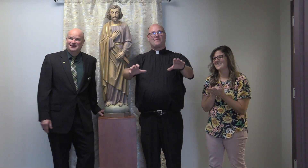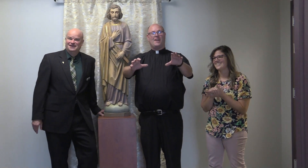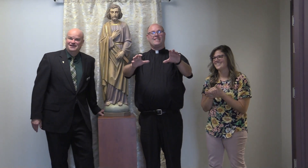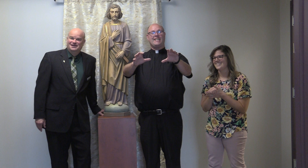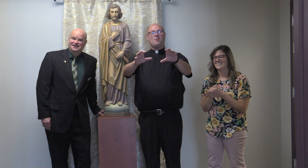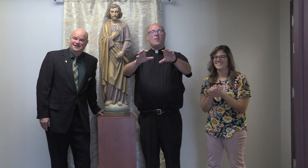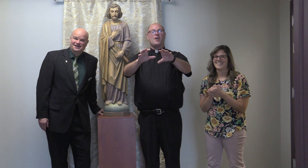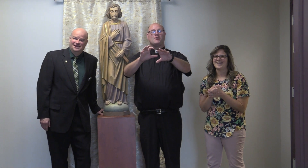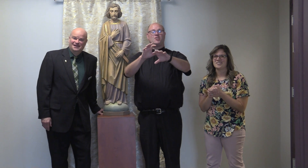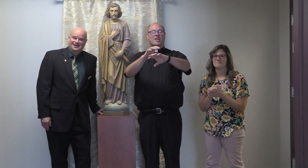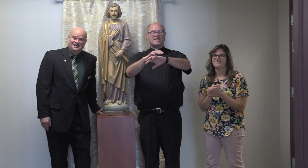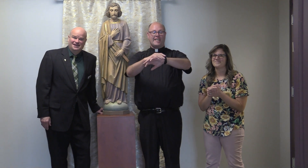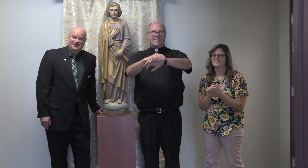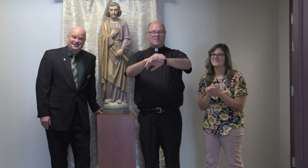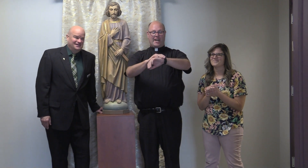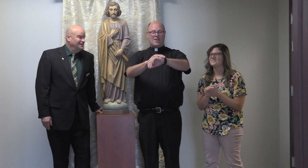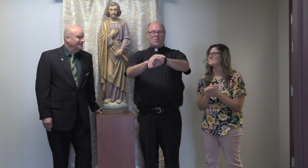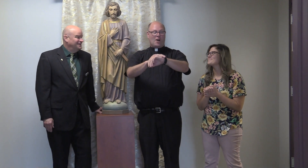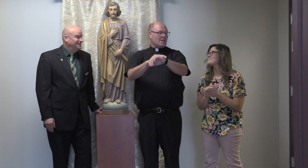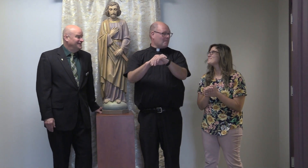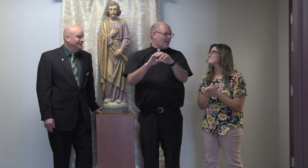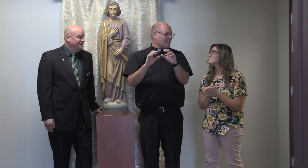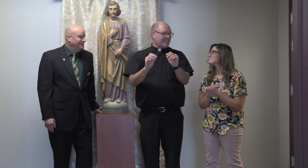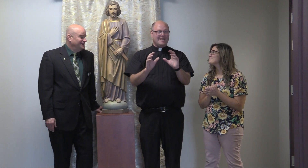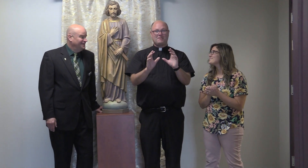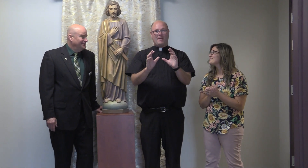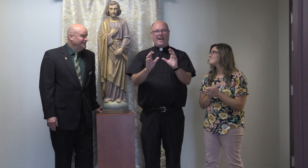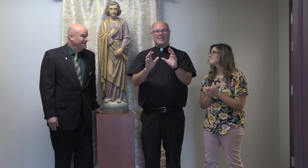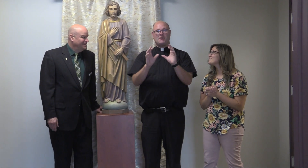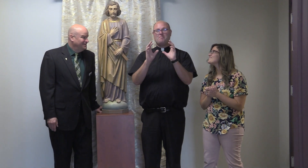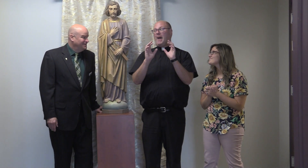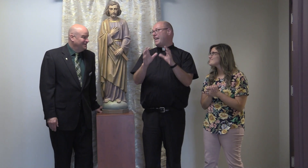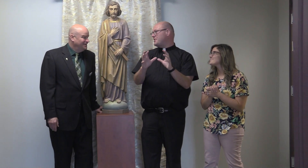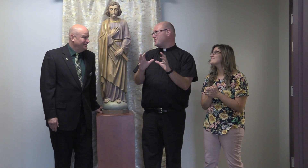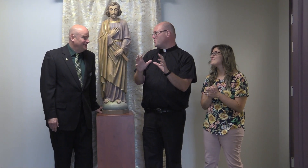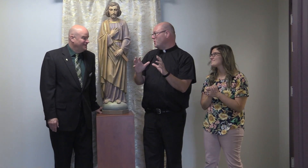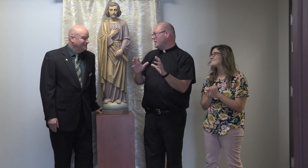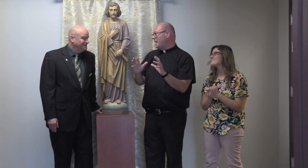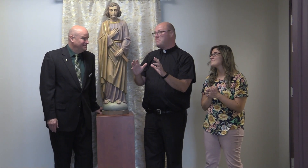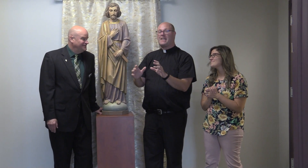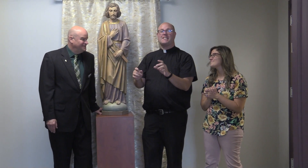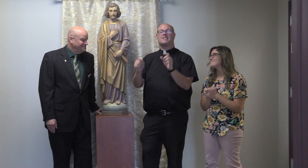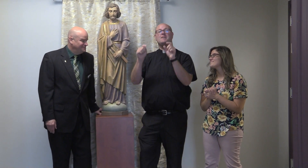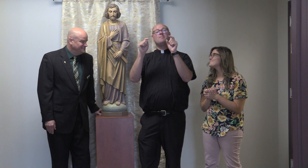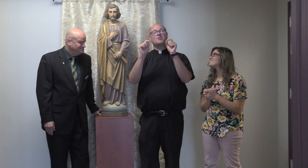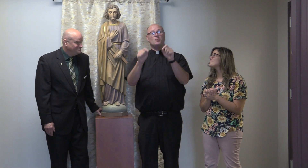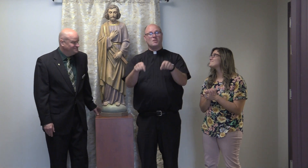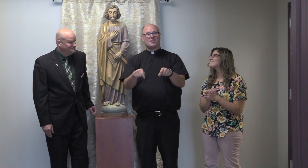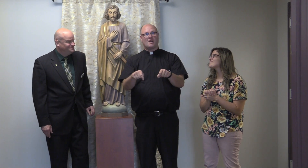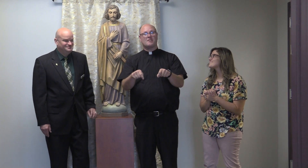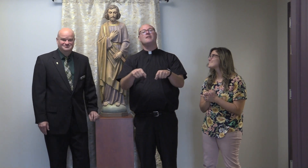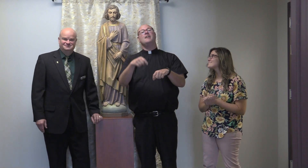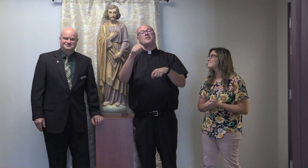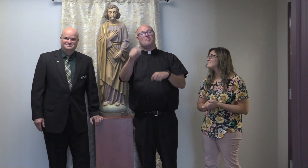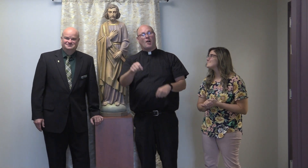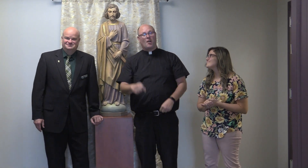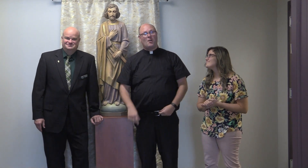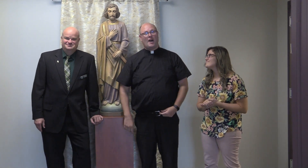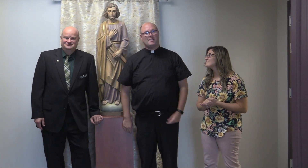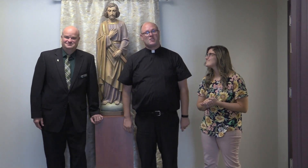friends, and we are just getting ready to welcome our kids back to back-to-school night because school starts tomorrow on the